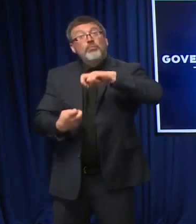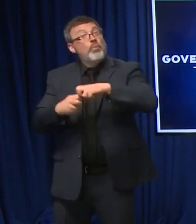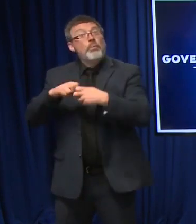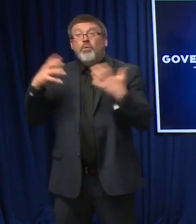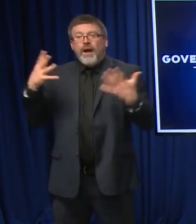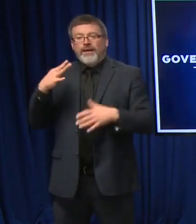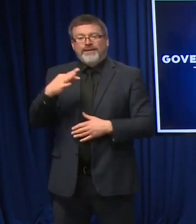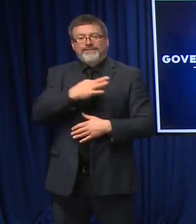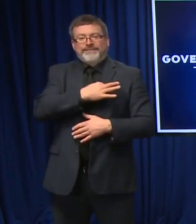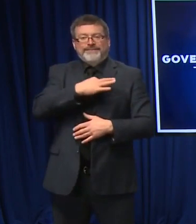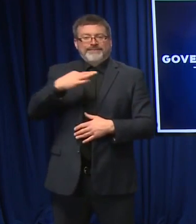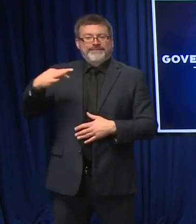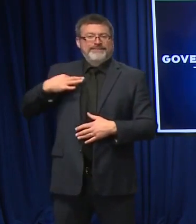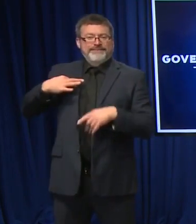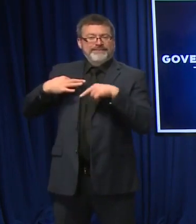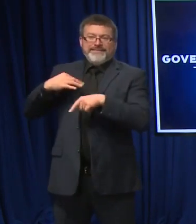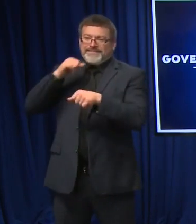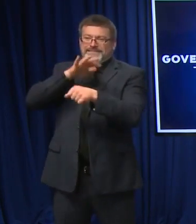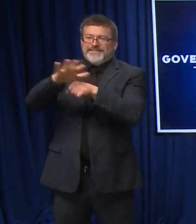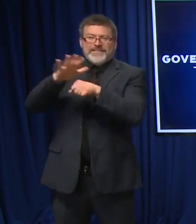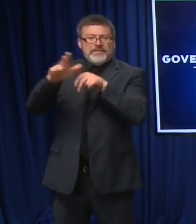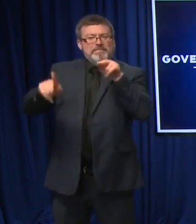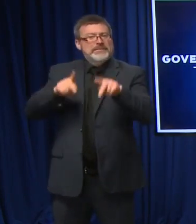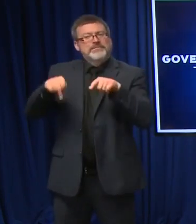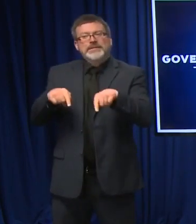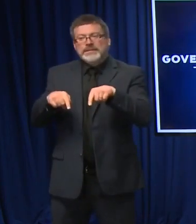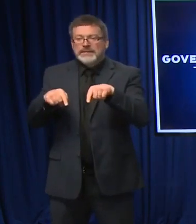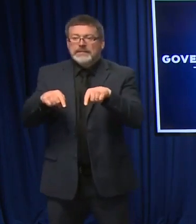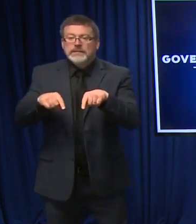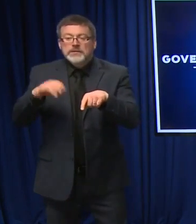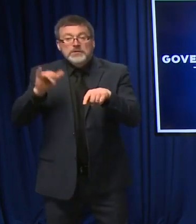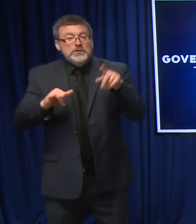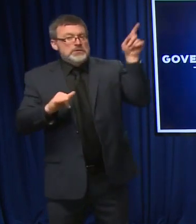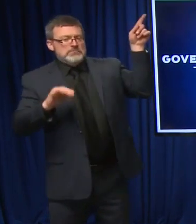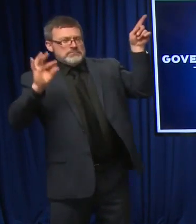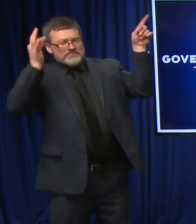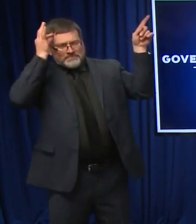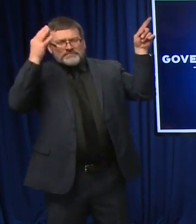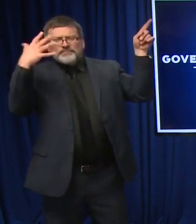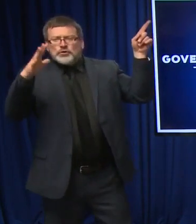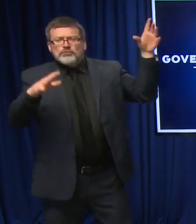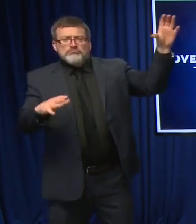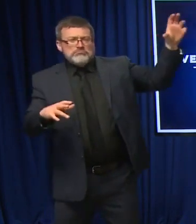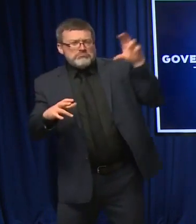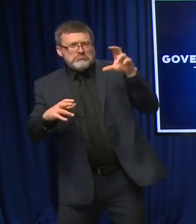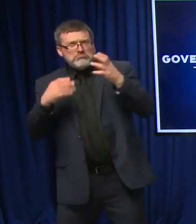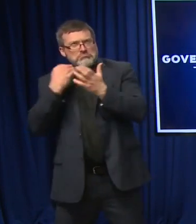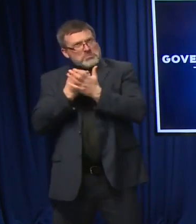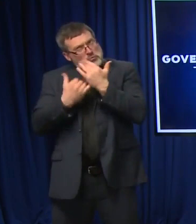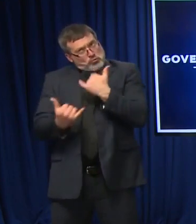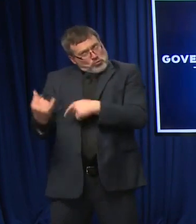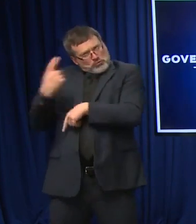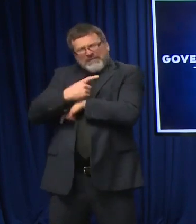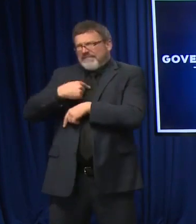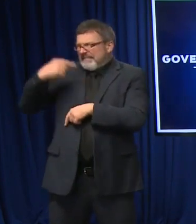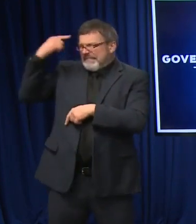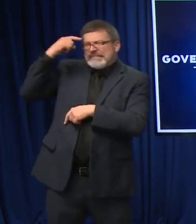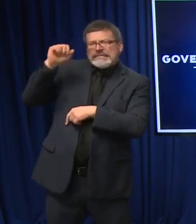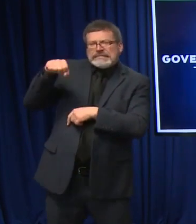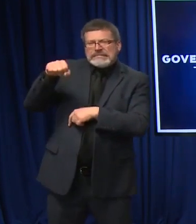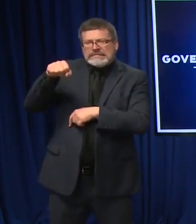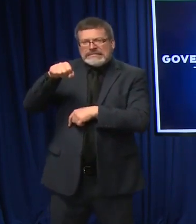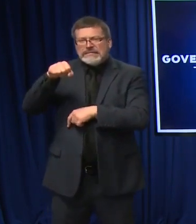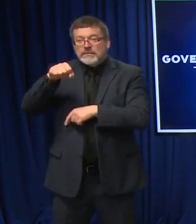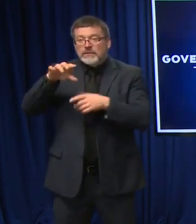I do know the federal government, I believe, released their funding today. They have their latest round of funding to health care providers.